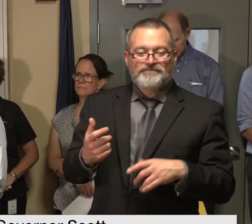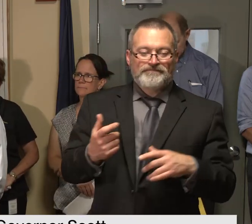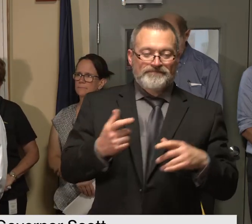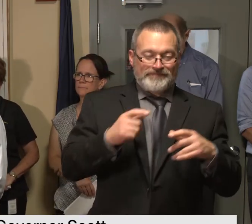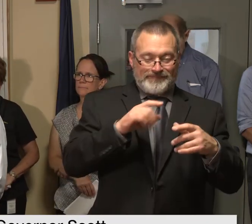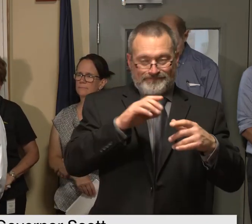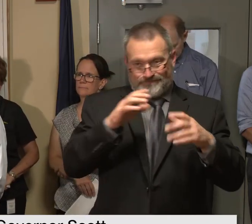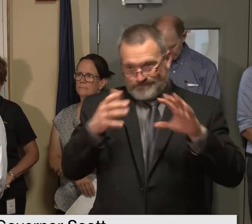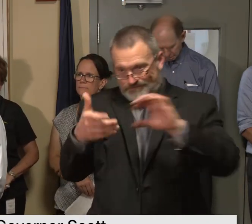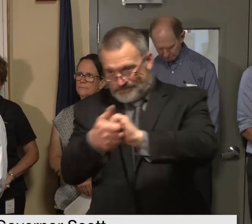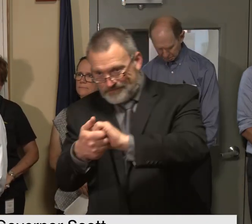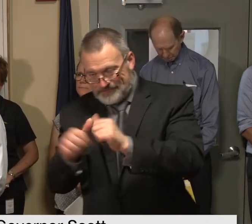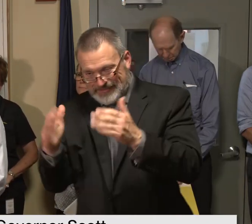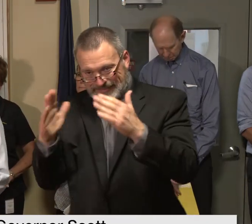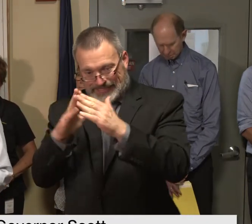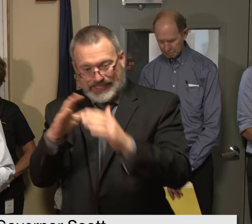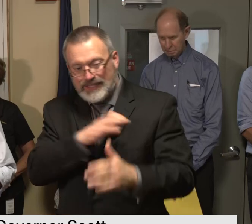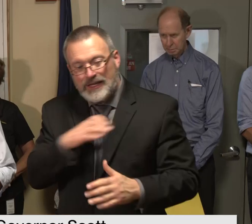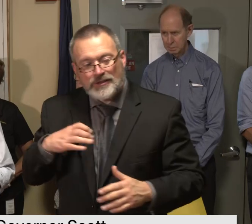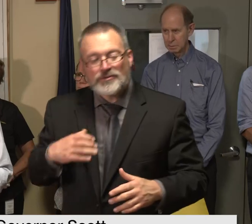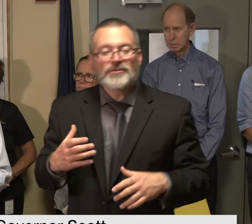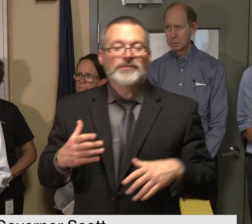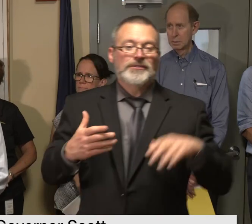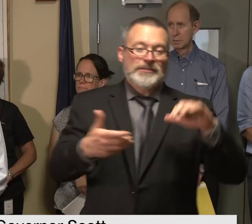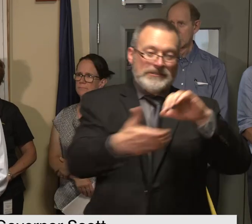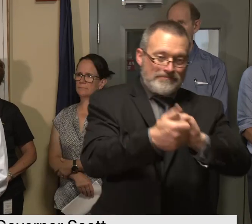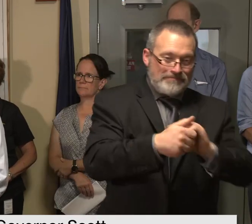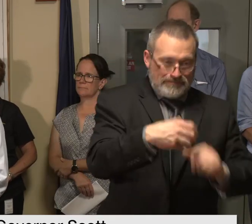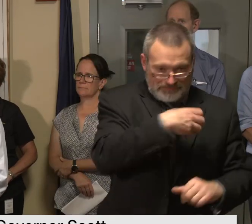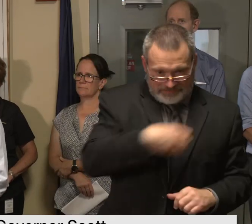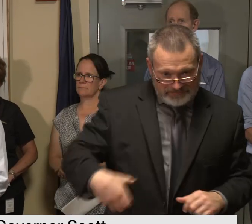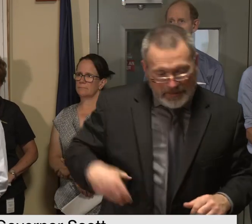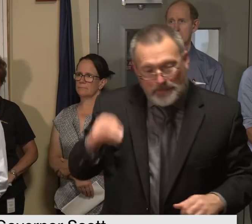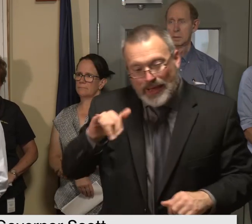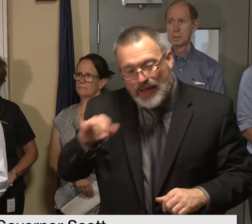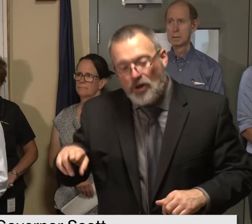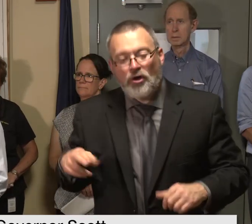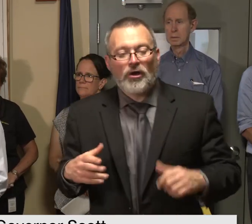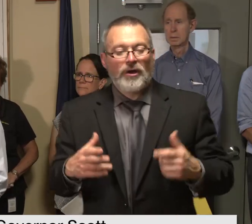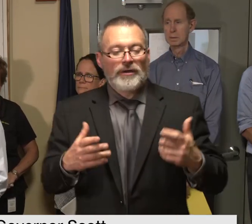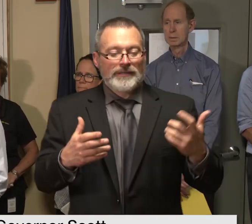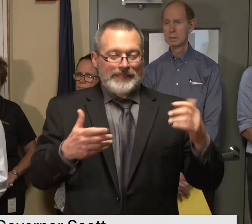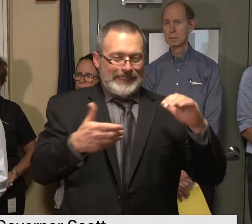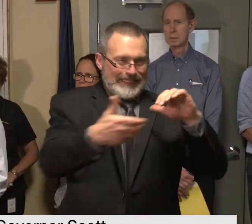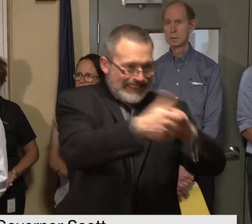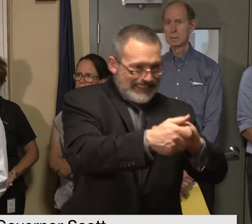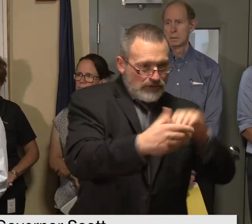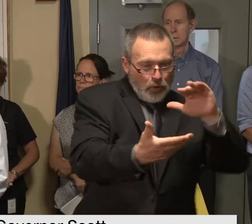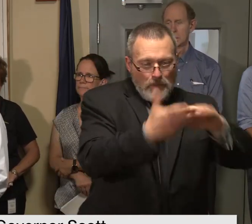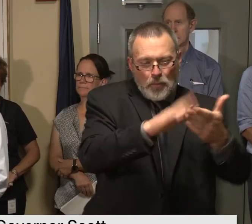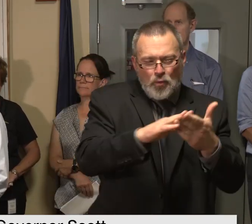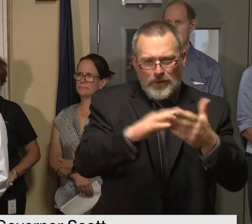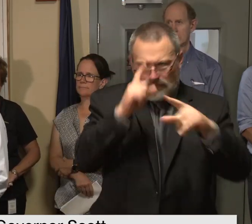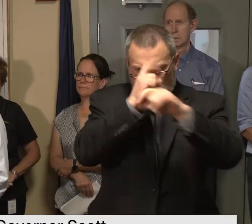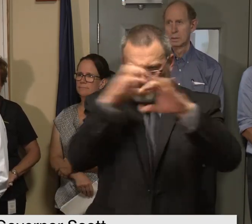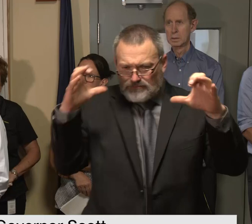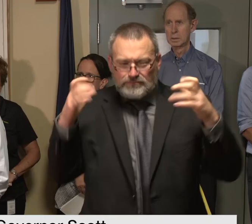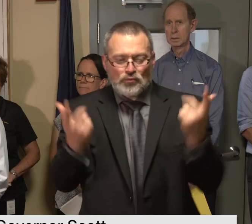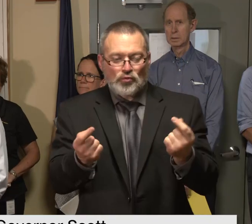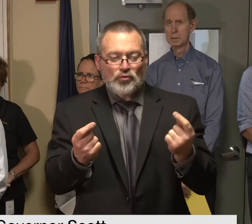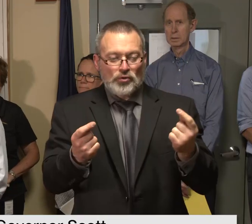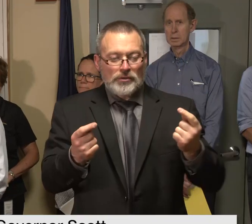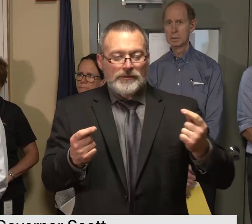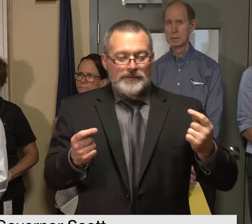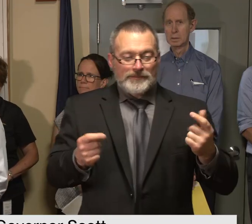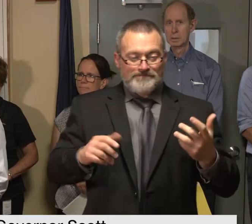new mayor uh in trying to get an idea of what what the community wants and put that all together there's still the need